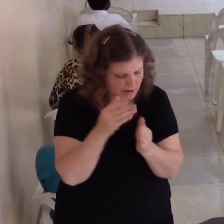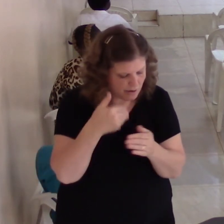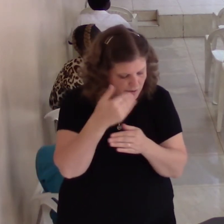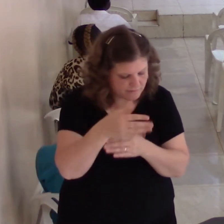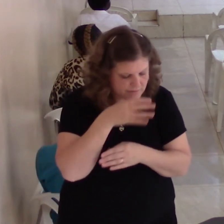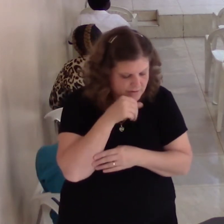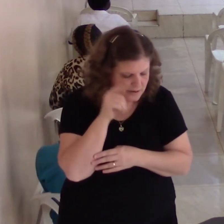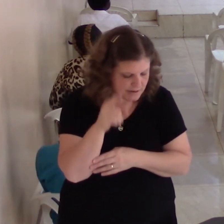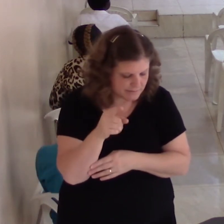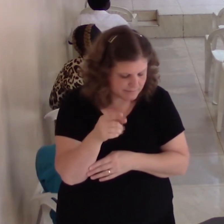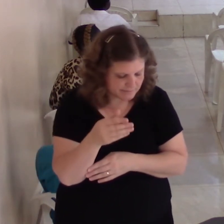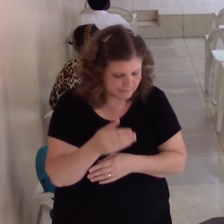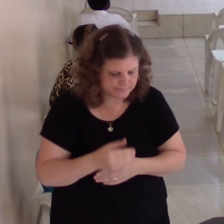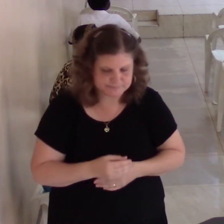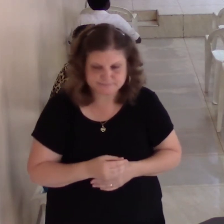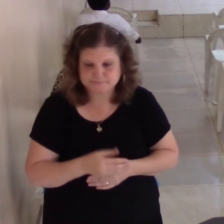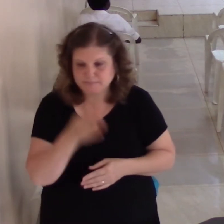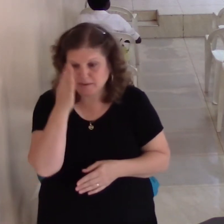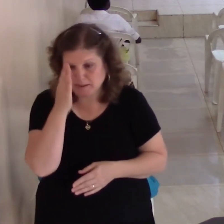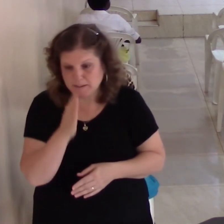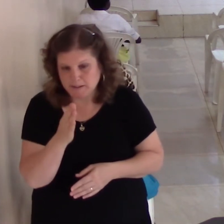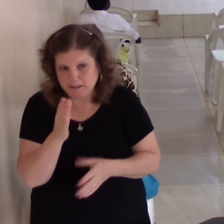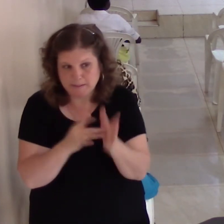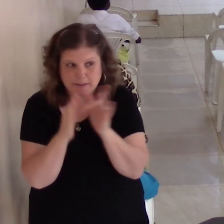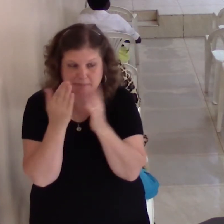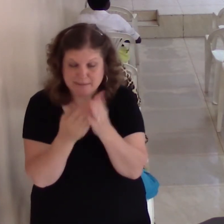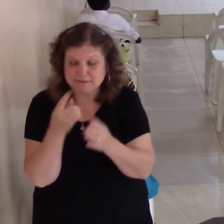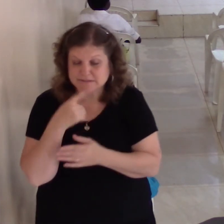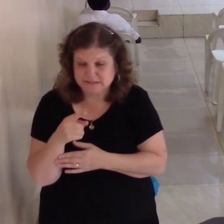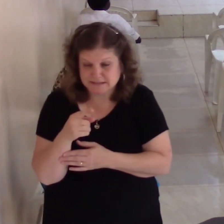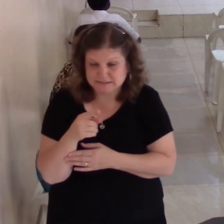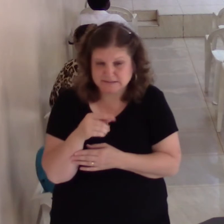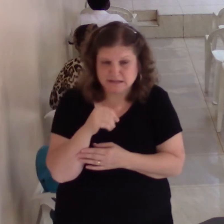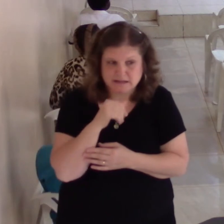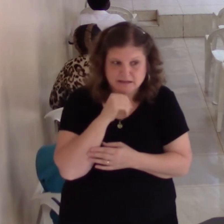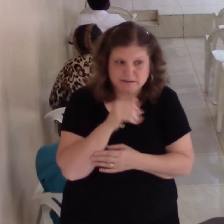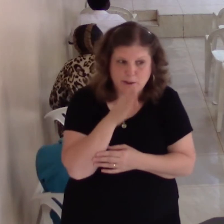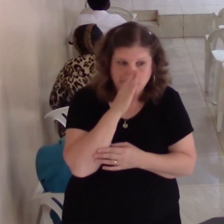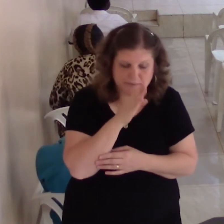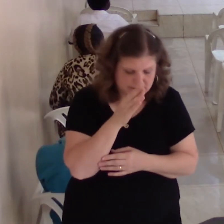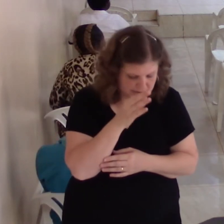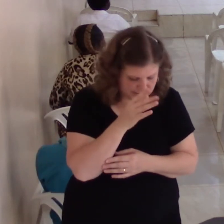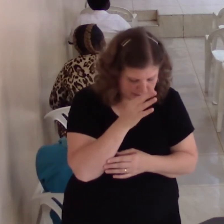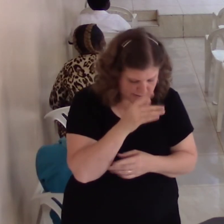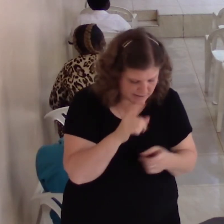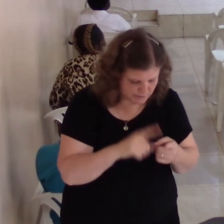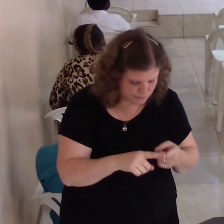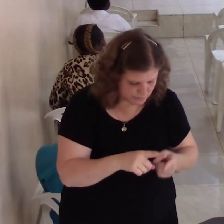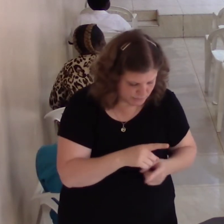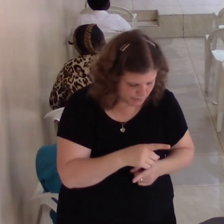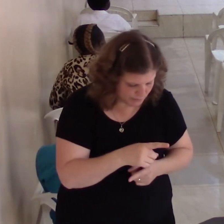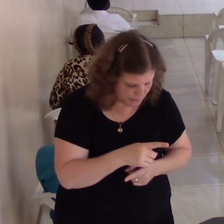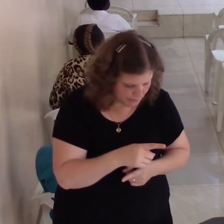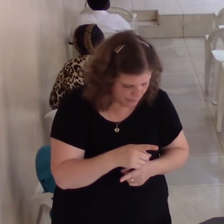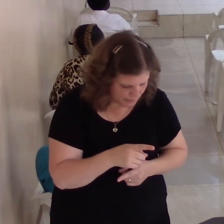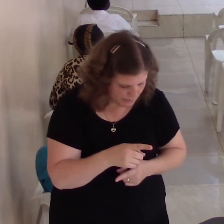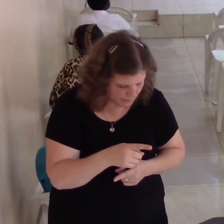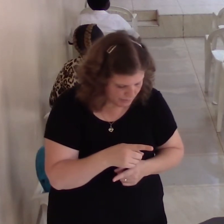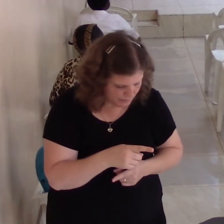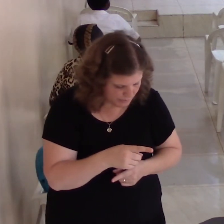The Bible says, Be not deceived, God is not mocked, for it is whatsoever man's soul, that shall he also be. You say, I want to